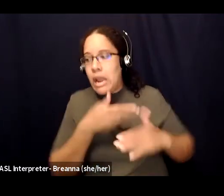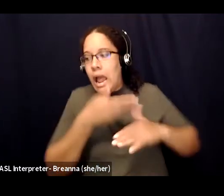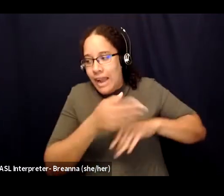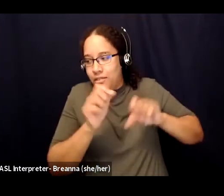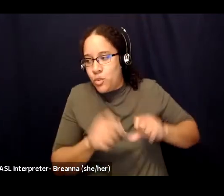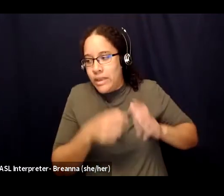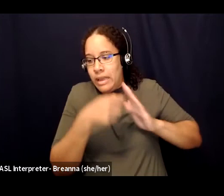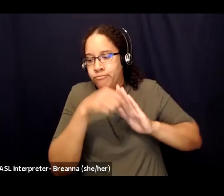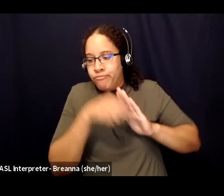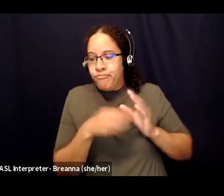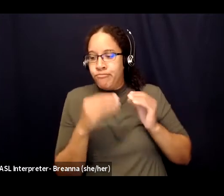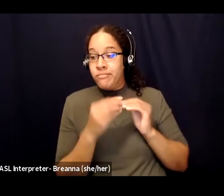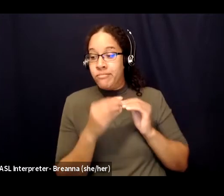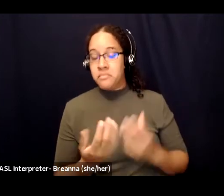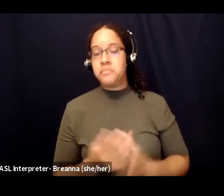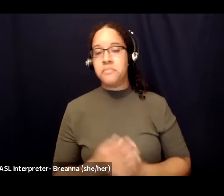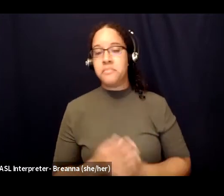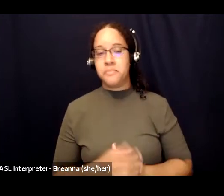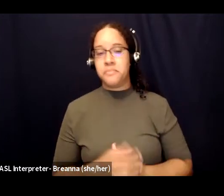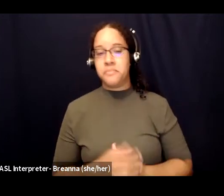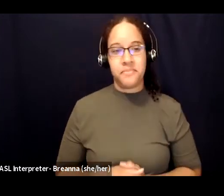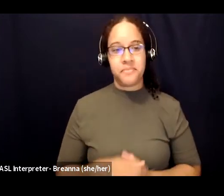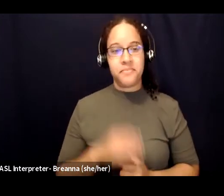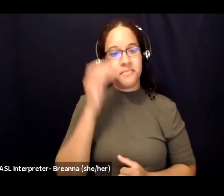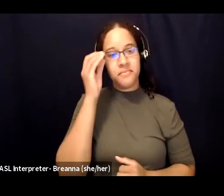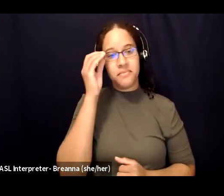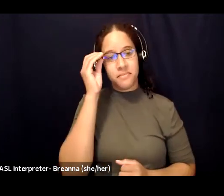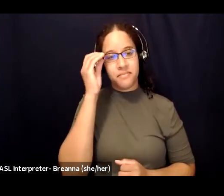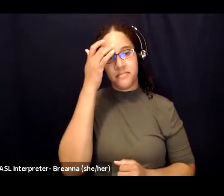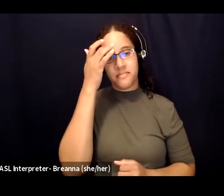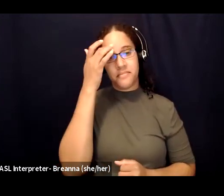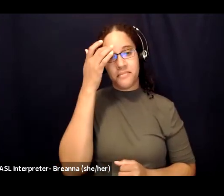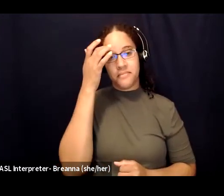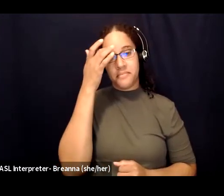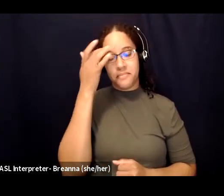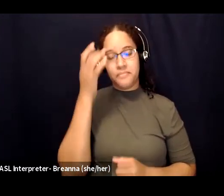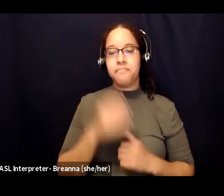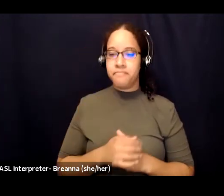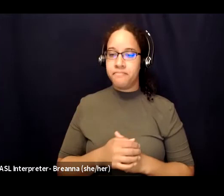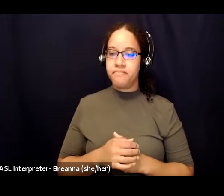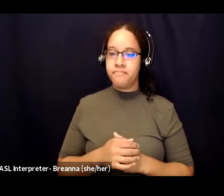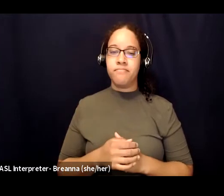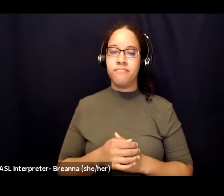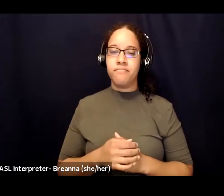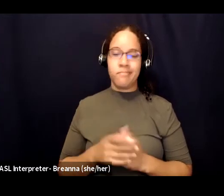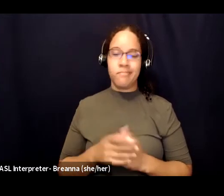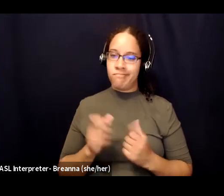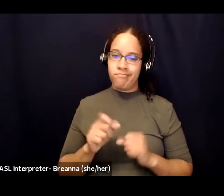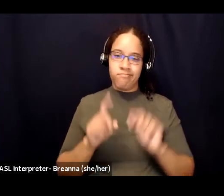be after the word after um but yeah there's a lot of different ways to kind of navigate those responses